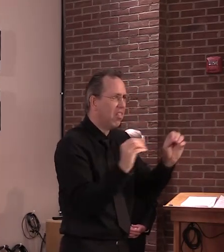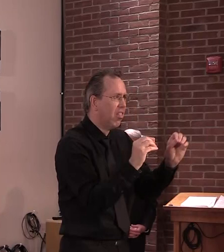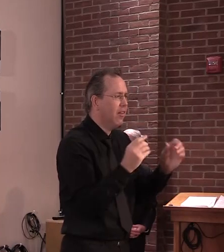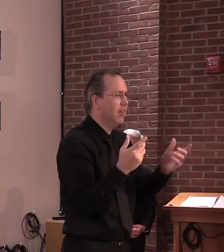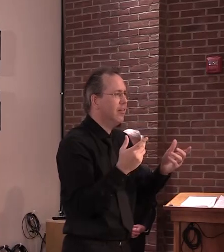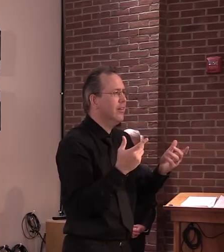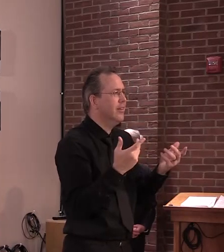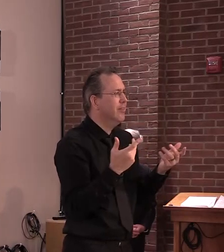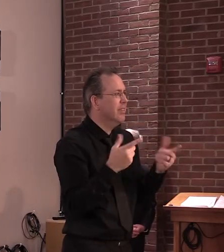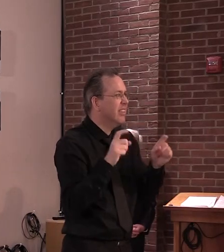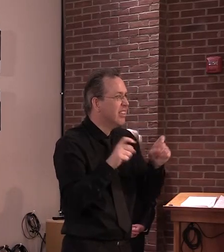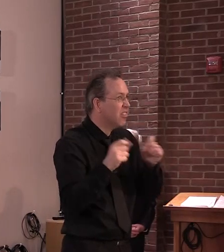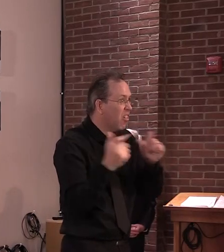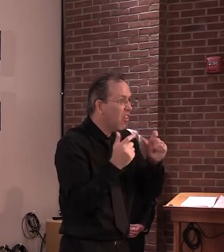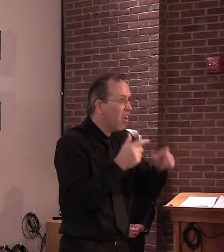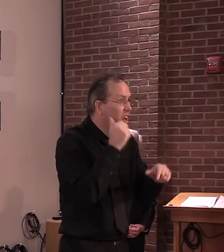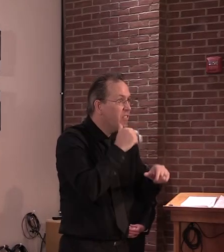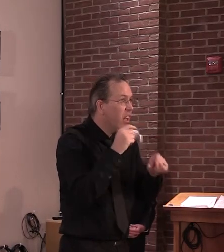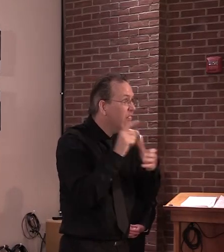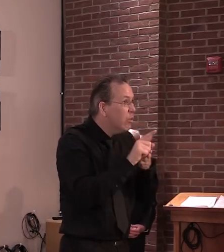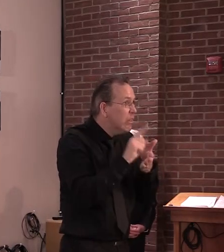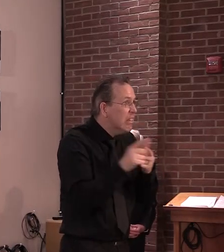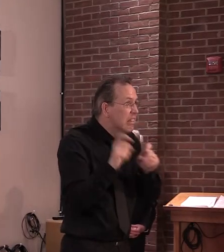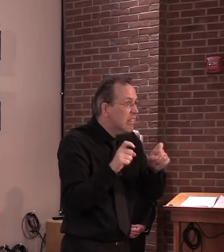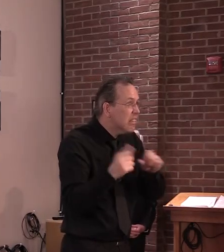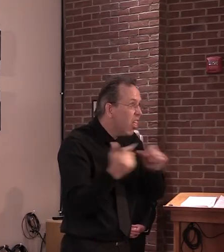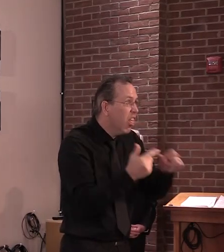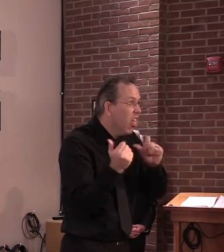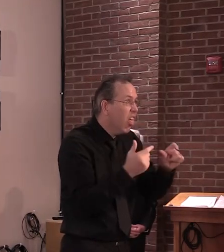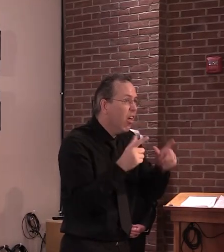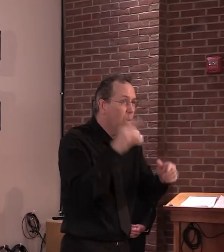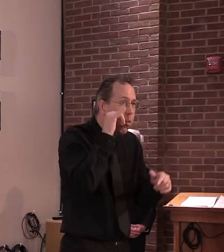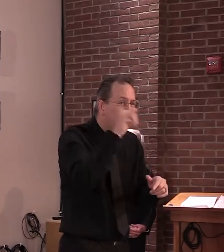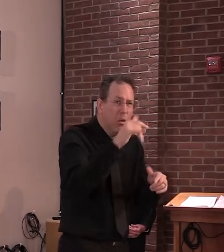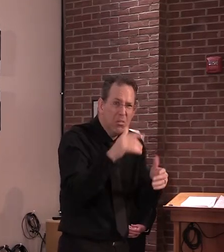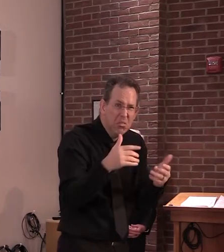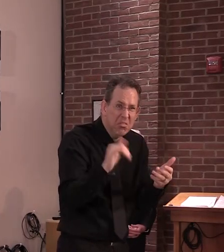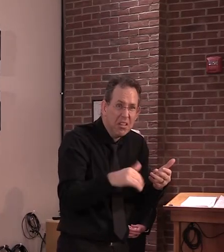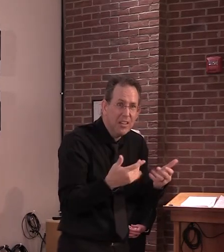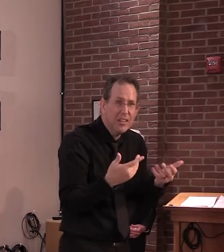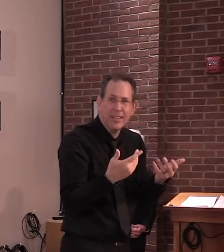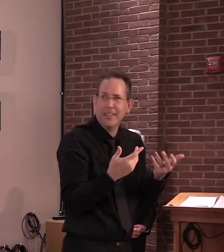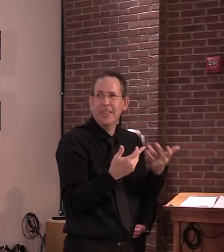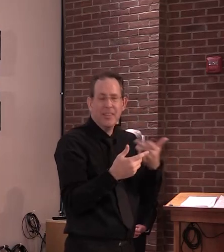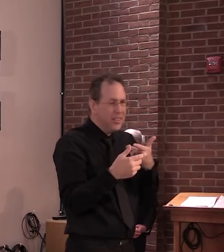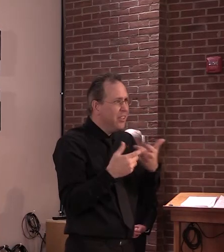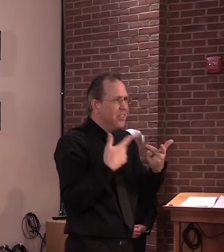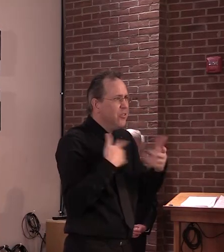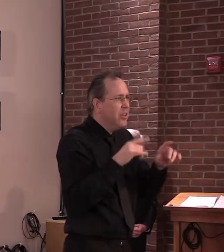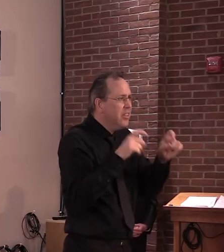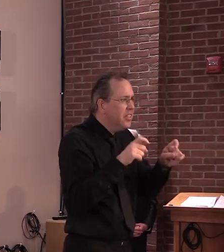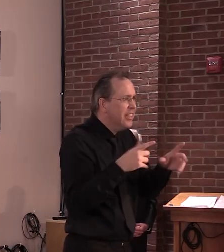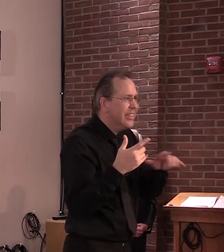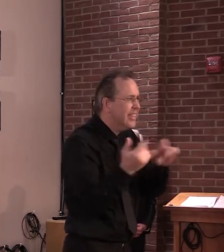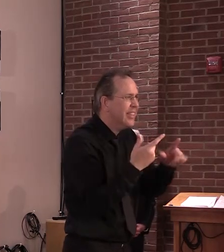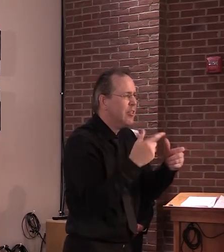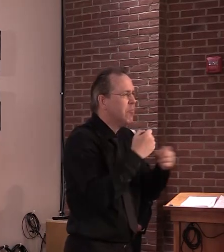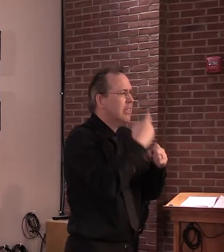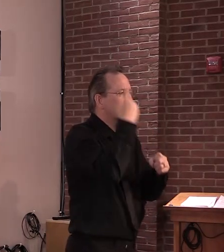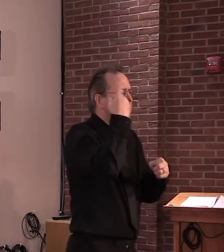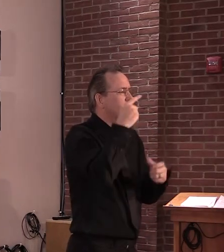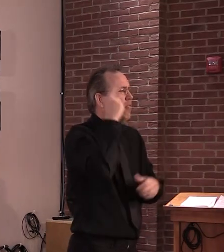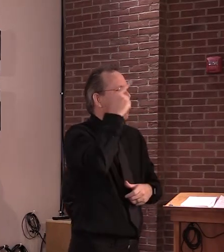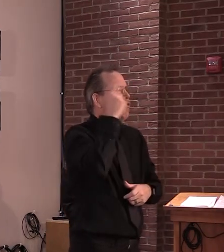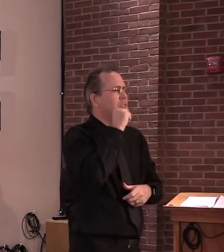forever and ever, throughout this epidemic, or what? So that's why we're following the practice we're following now.